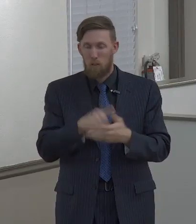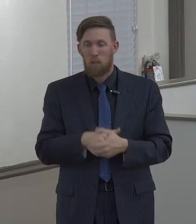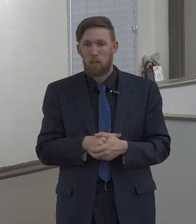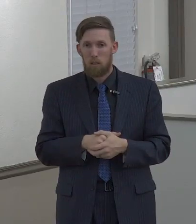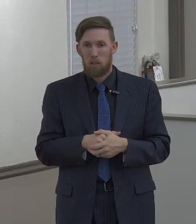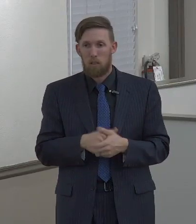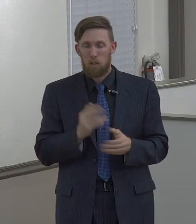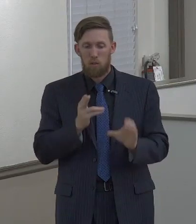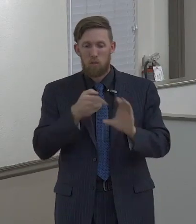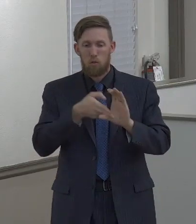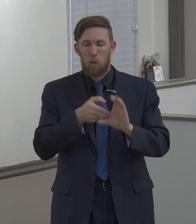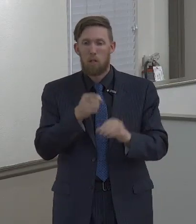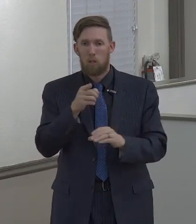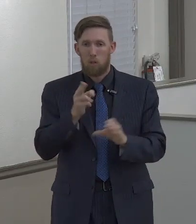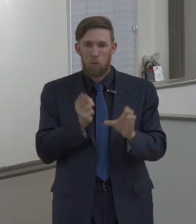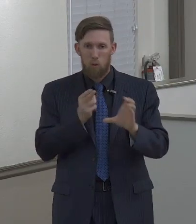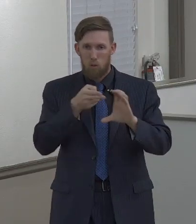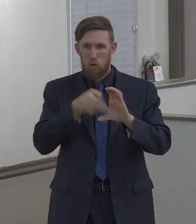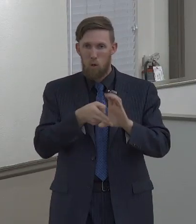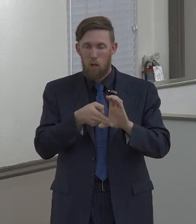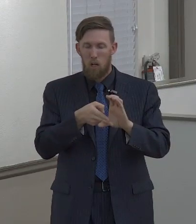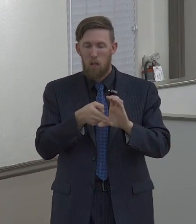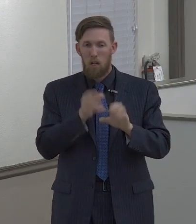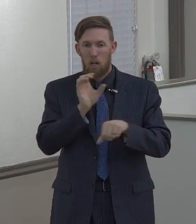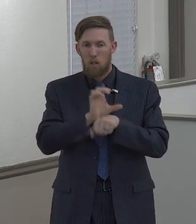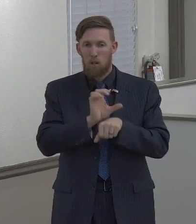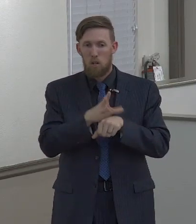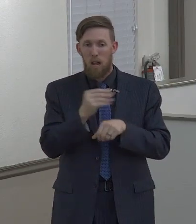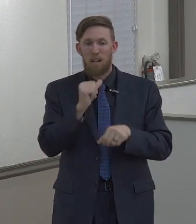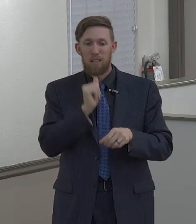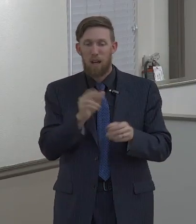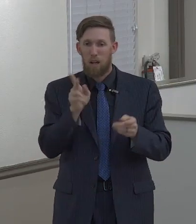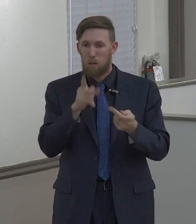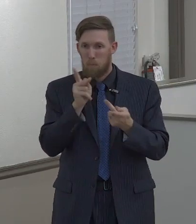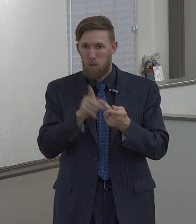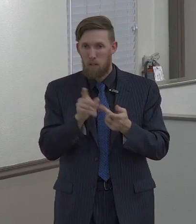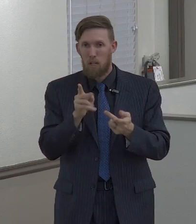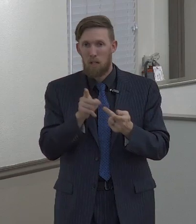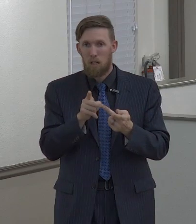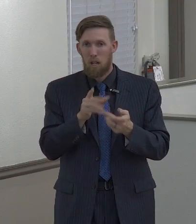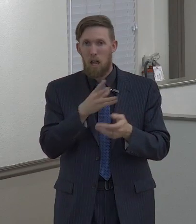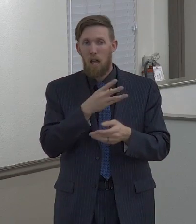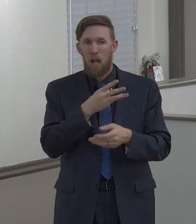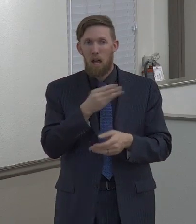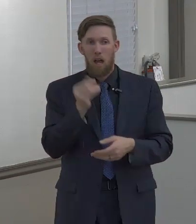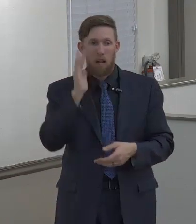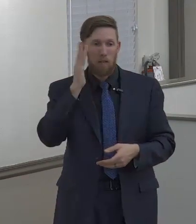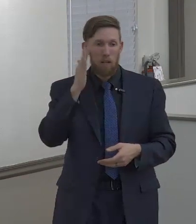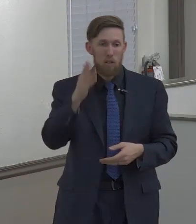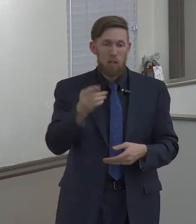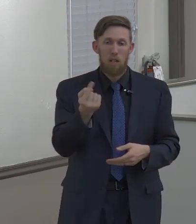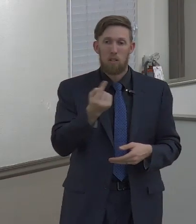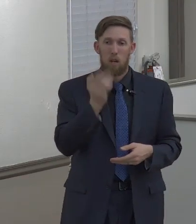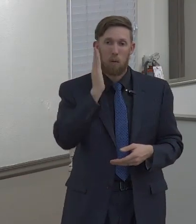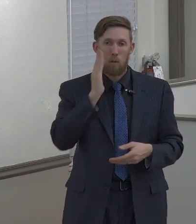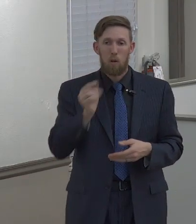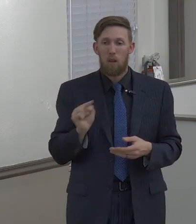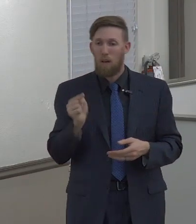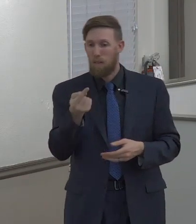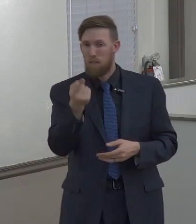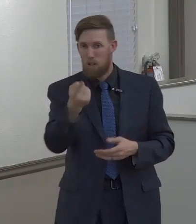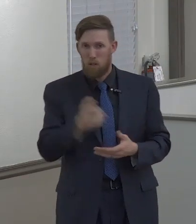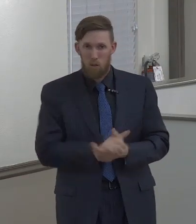Imperfect people are going to let you down at some point. At some point someone's going to do something that's going to hurt you.